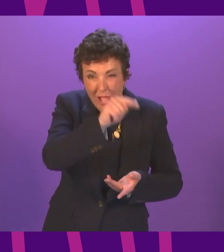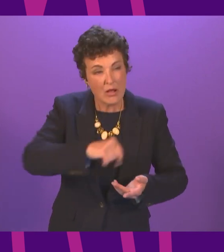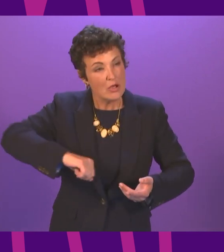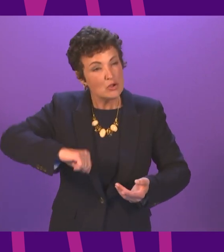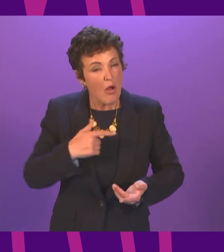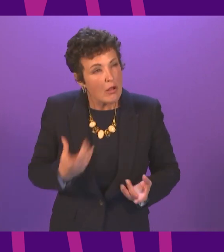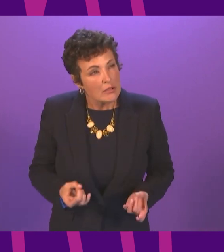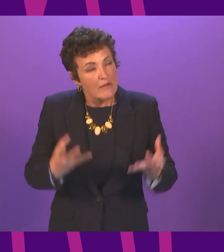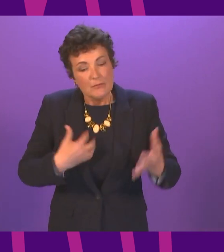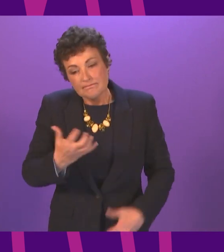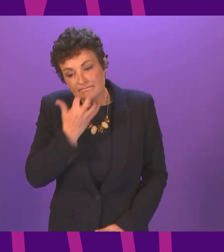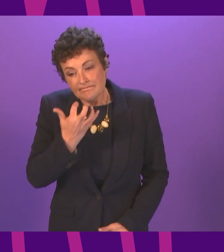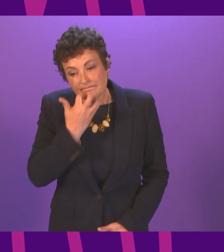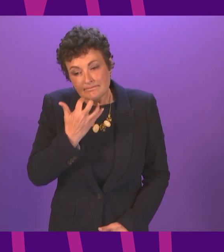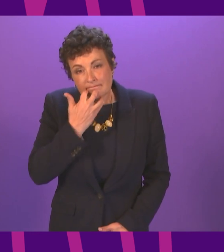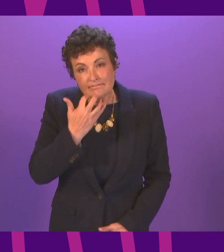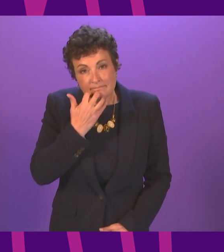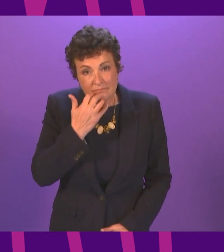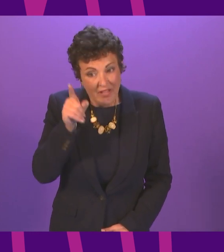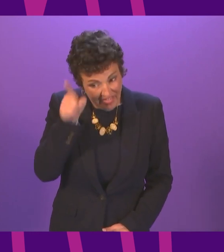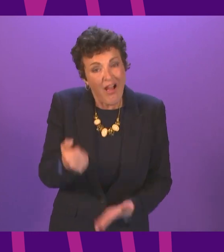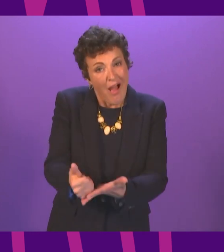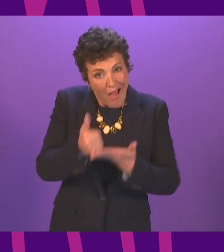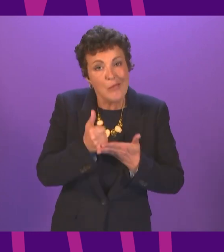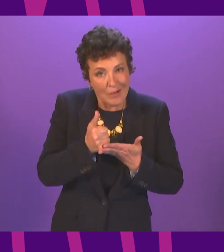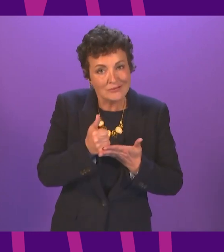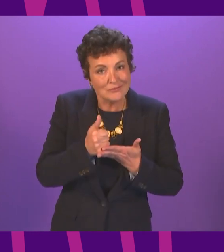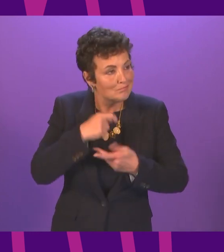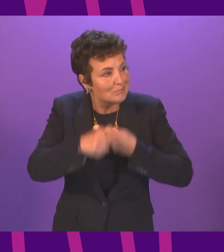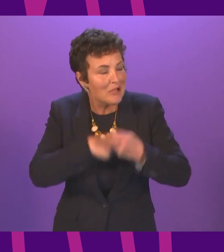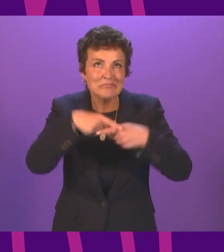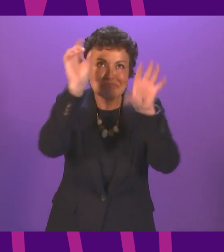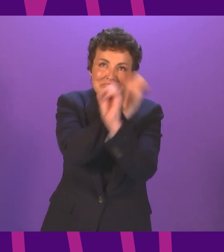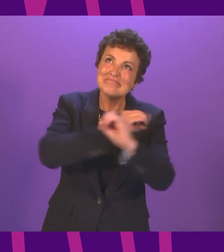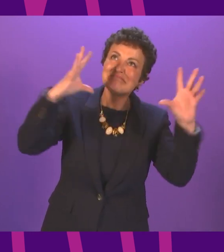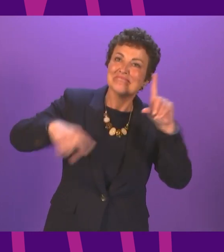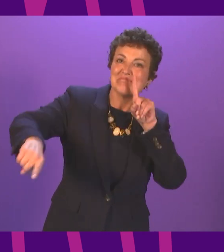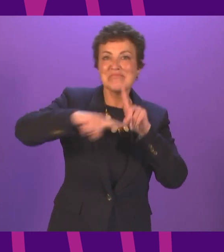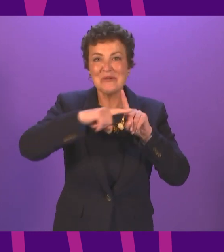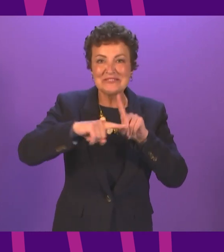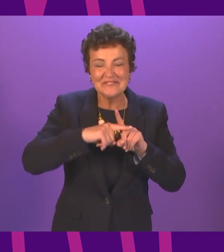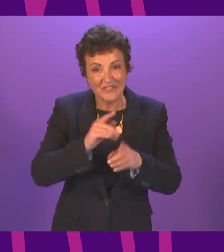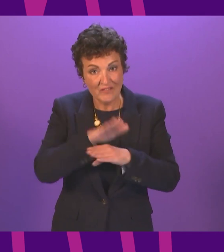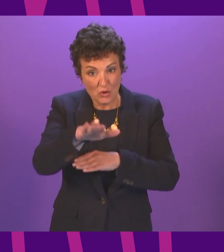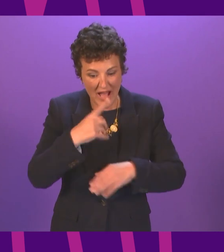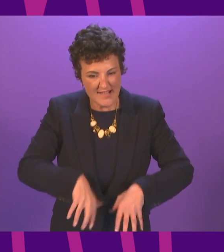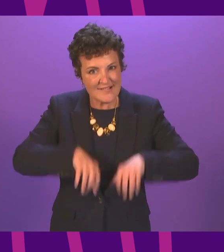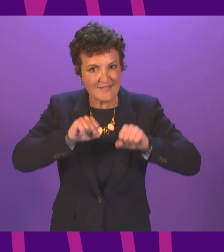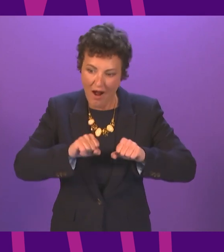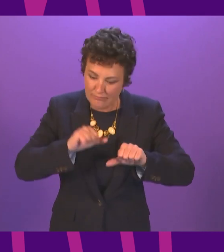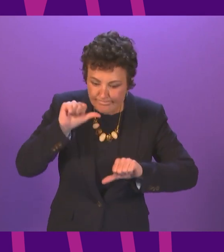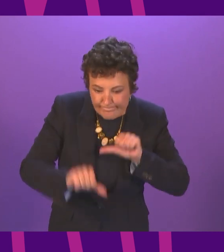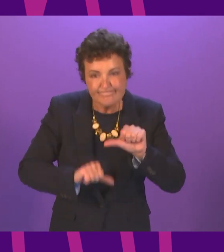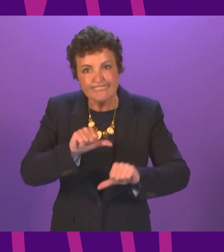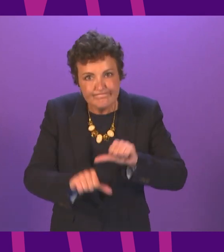14 months, we can be optimistic about the future and start the journey towards national recovery. A serious